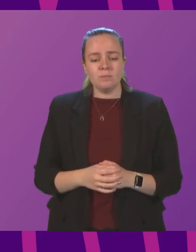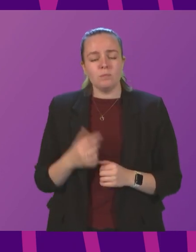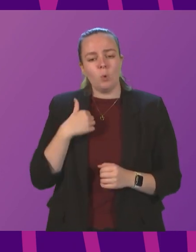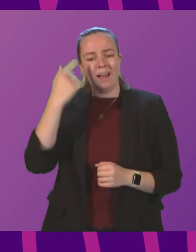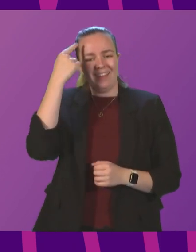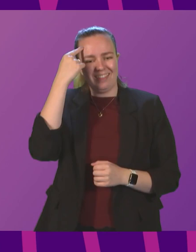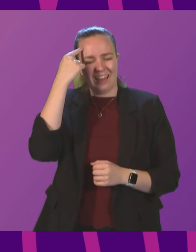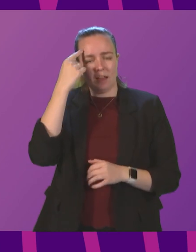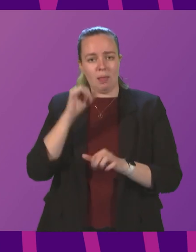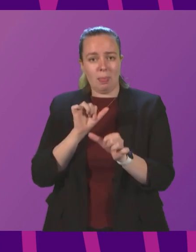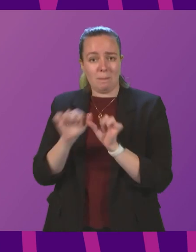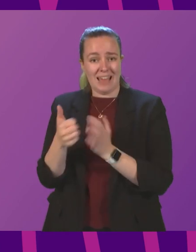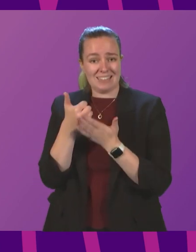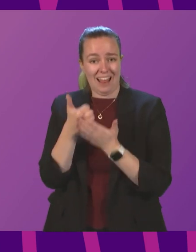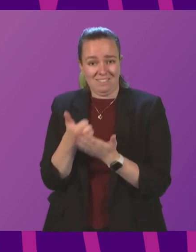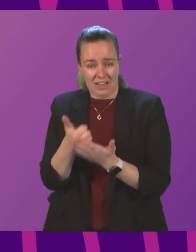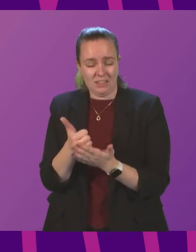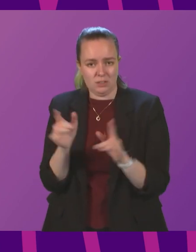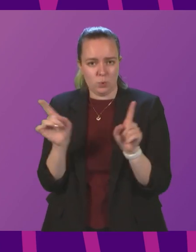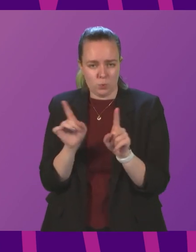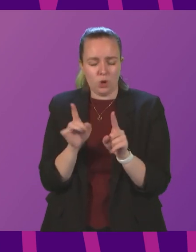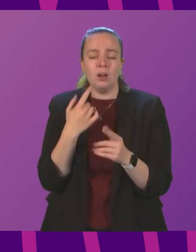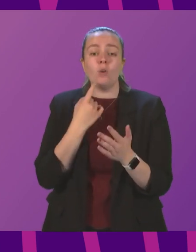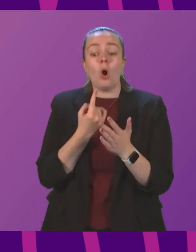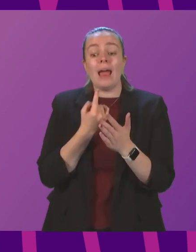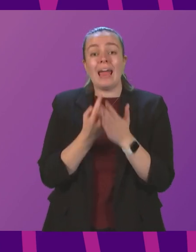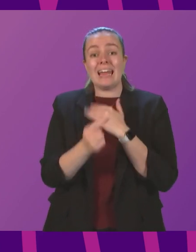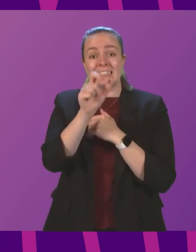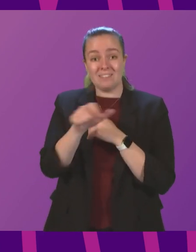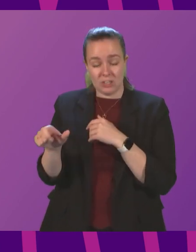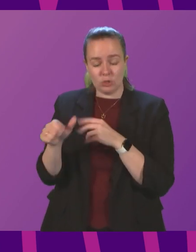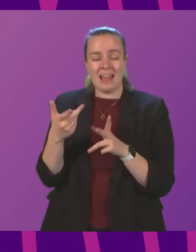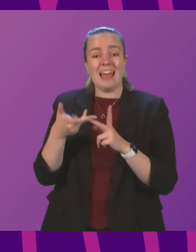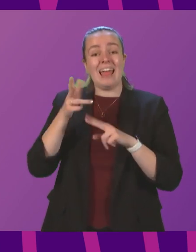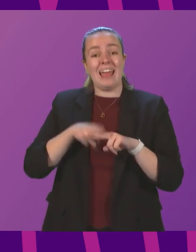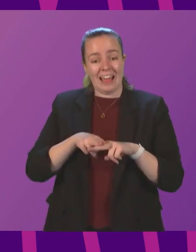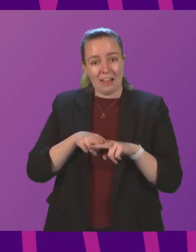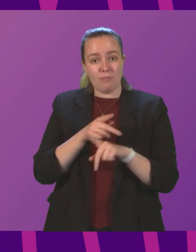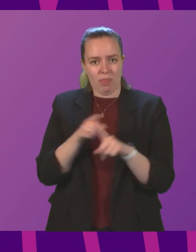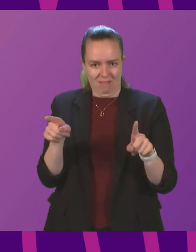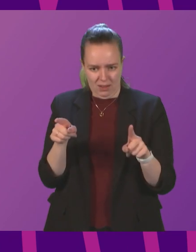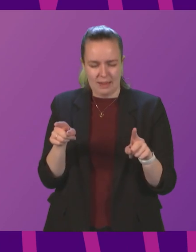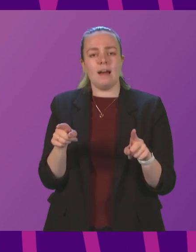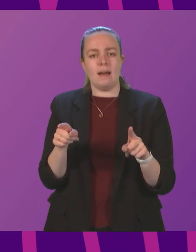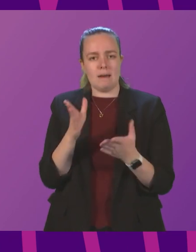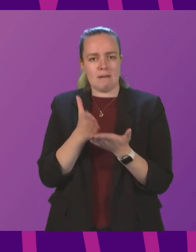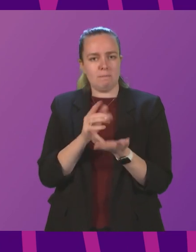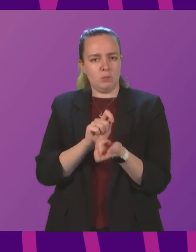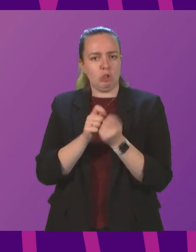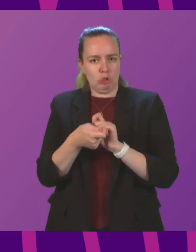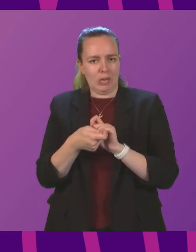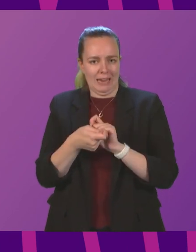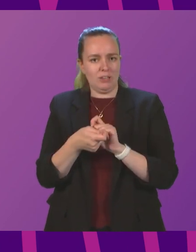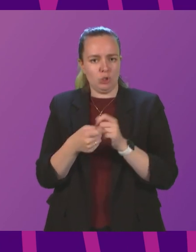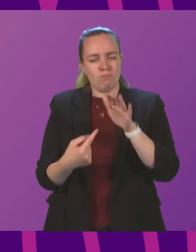think what the best advice I can give is for individuals, should they find themselves in that circumstance,